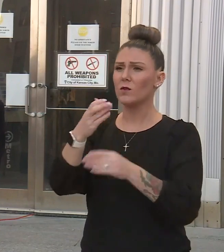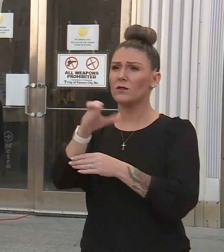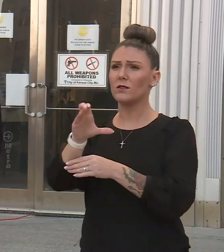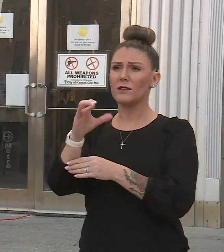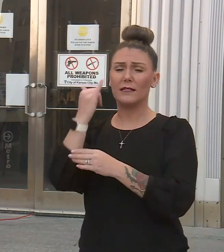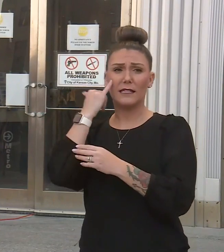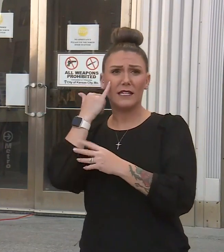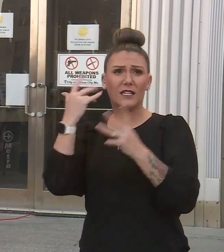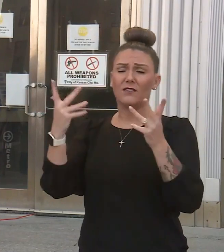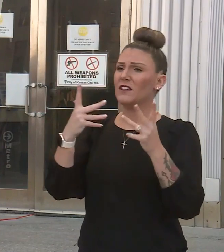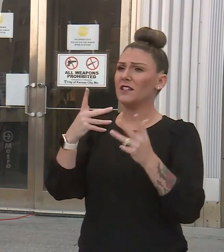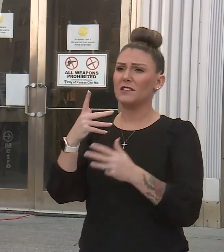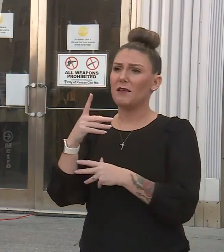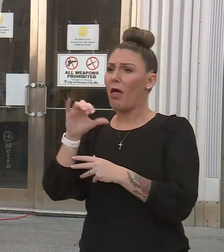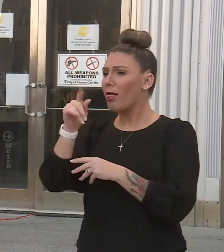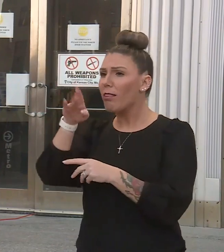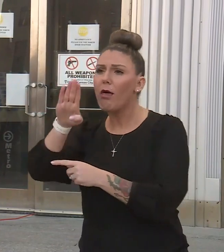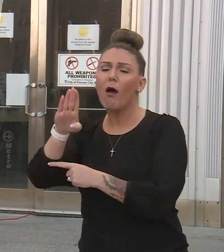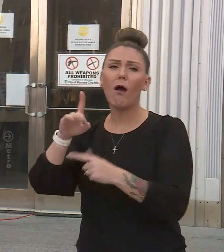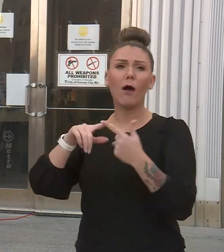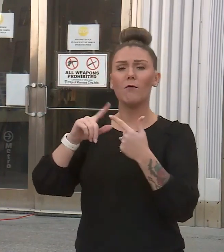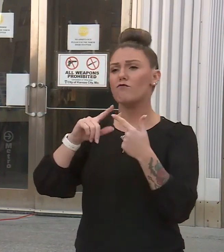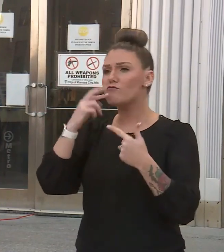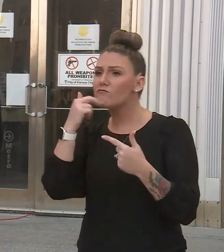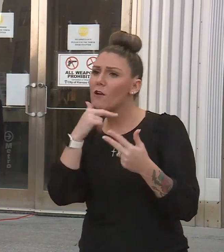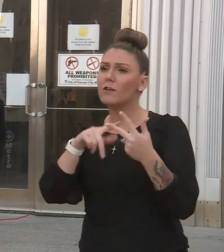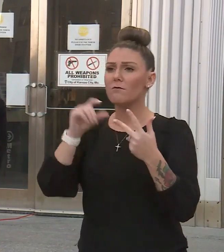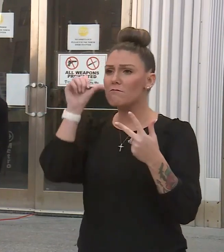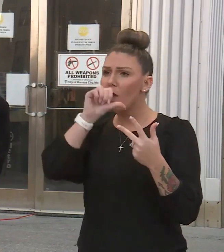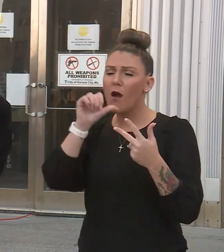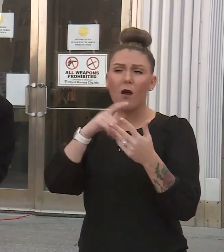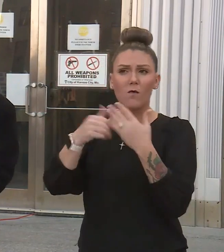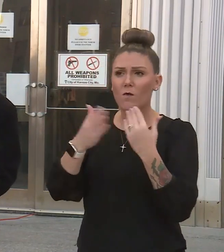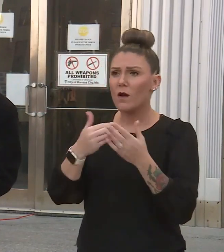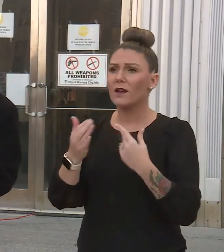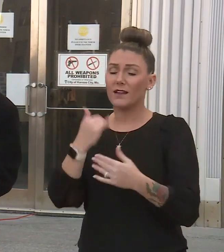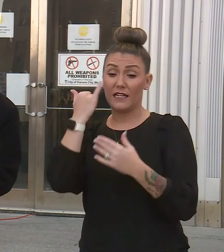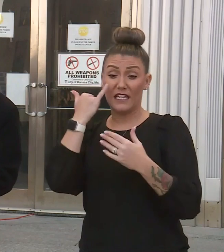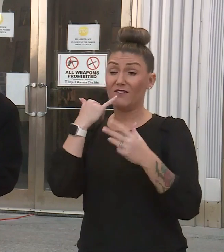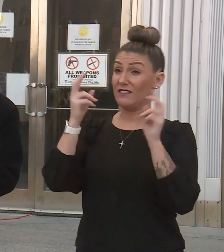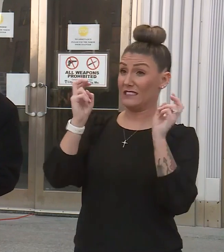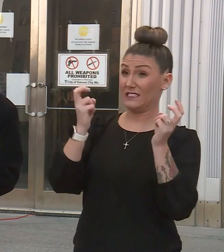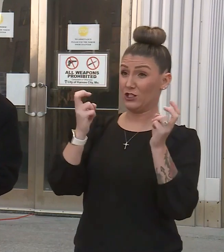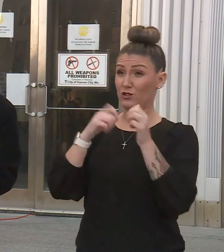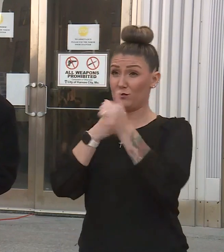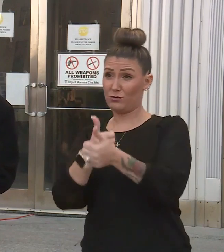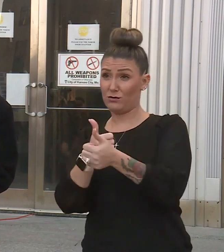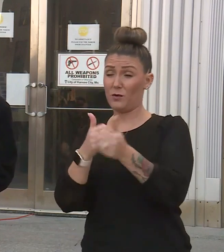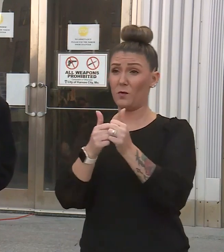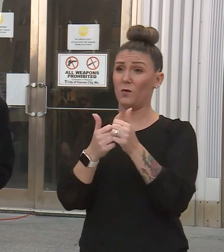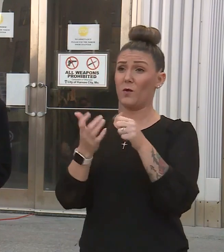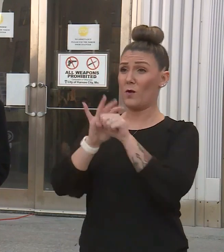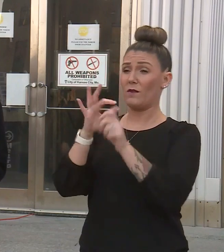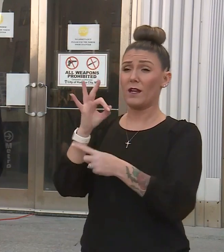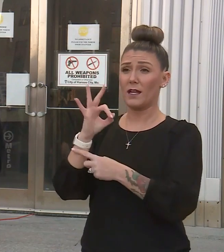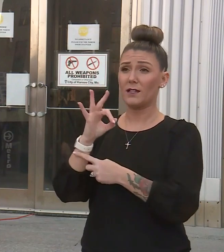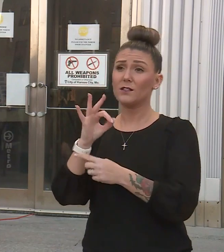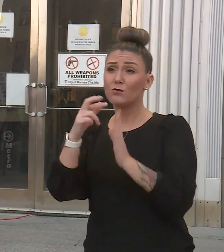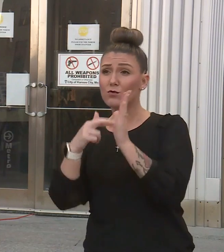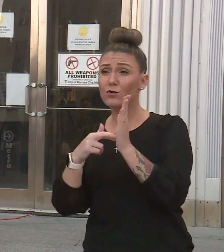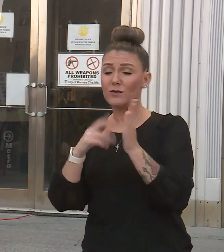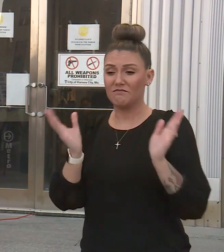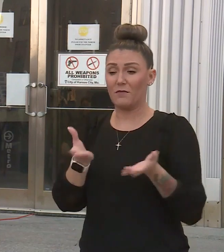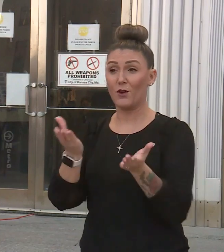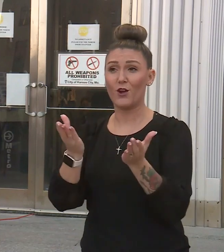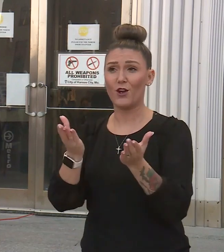be a U Hall facility, a club, a bar or anything of that sort. If you have an issue with compliance with COVID-19 rules, we encourage you